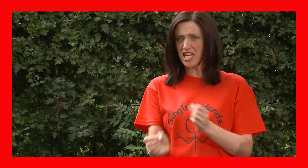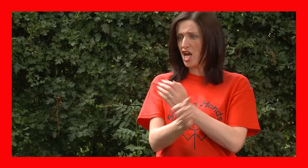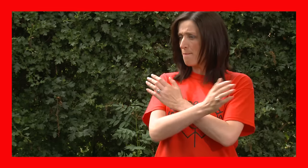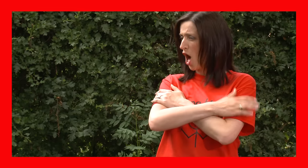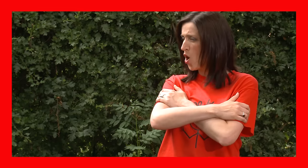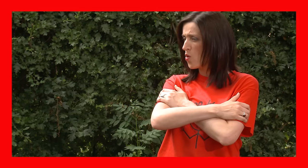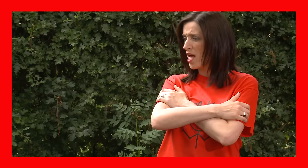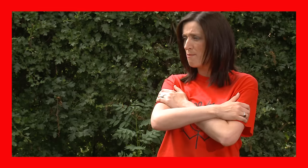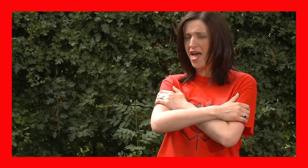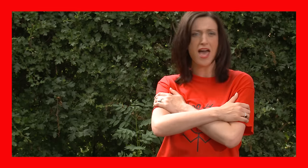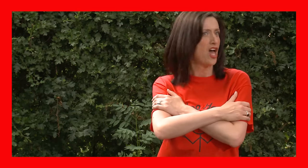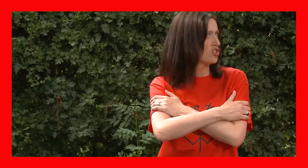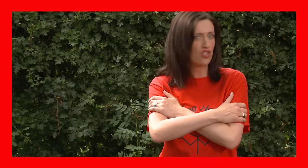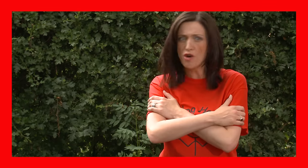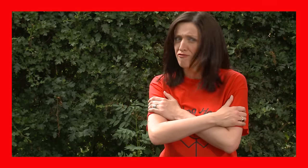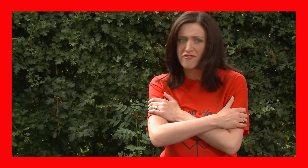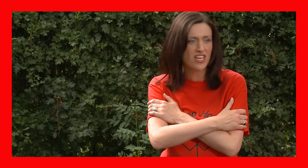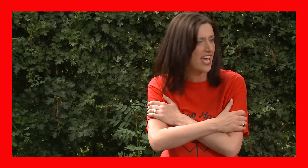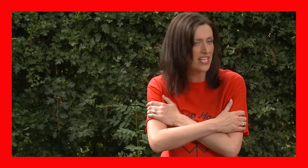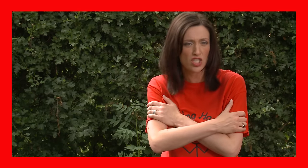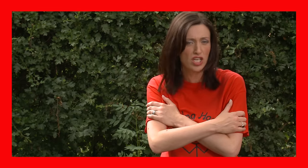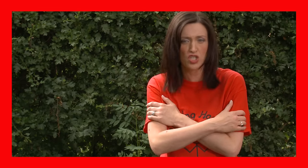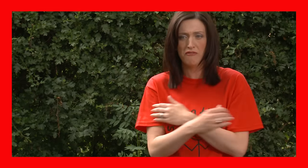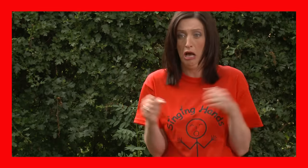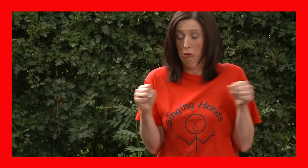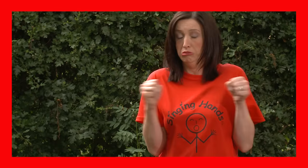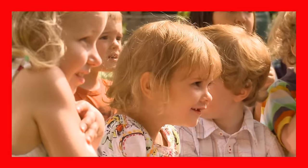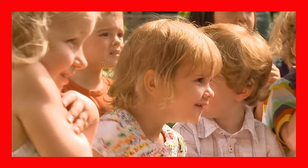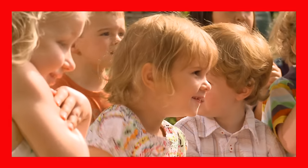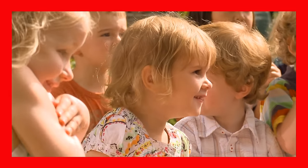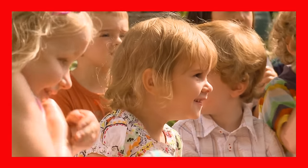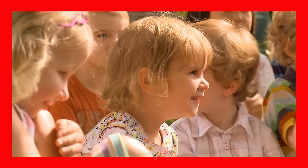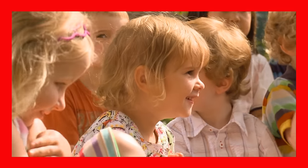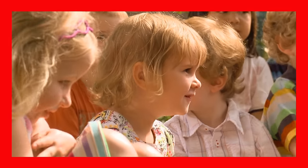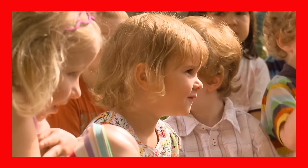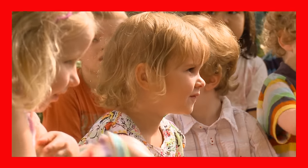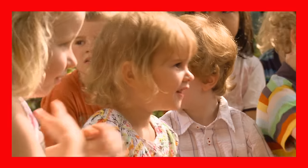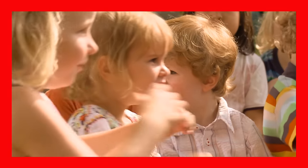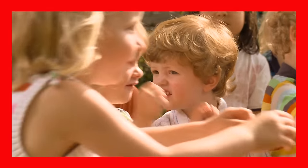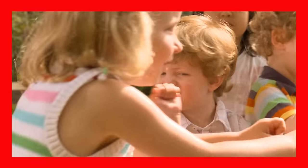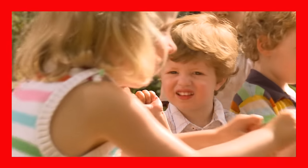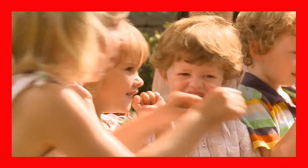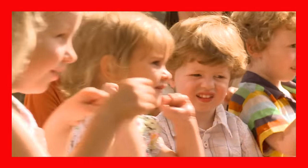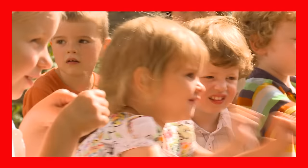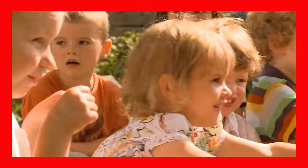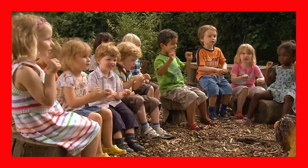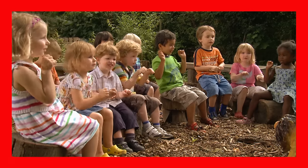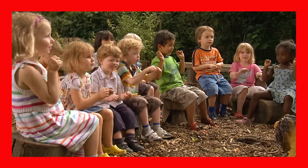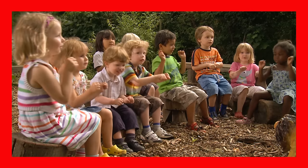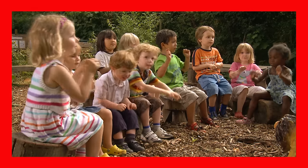a polar bear, don't forget to shiver! Row, row, row your